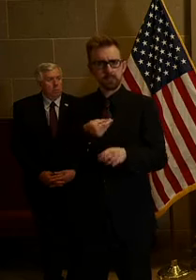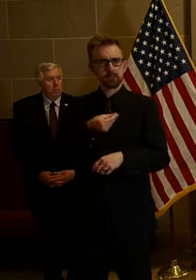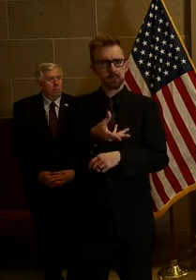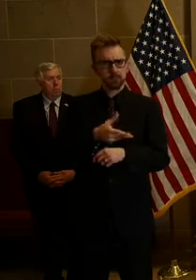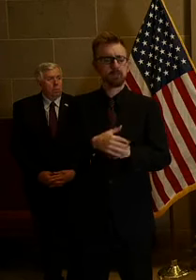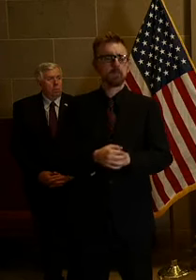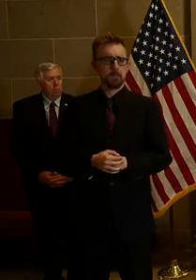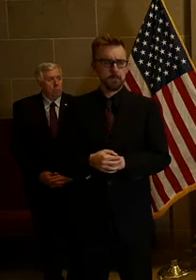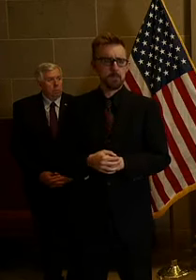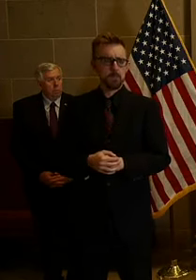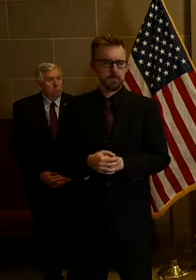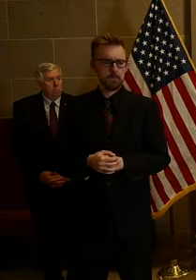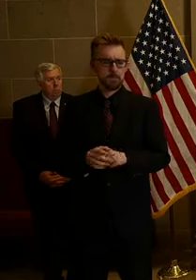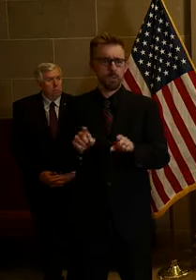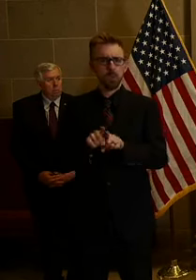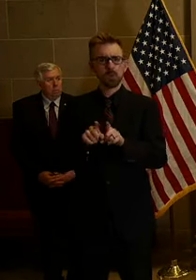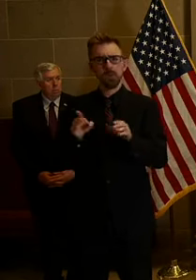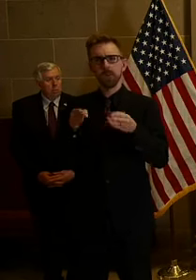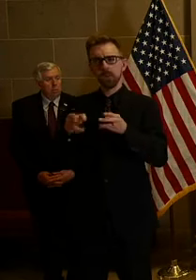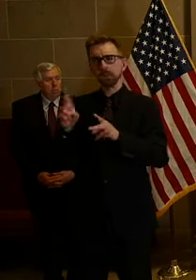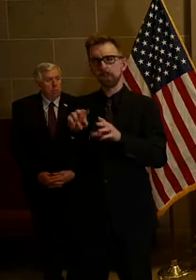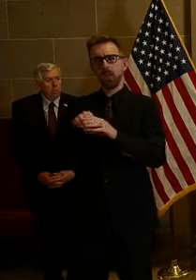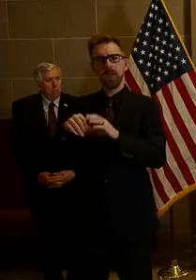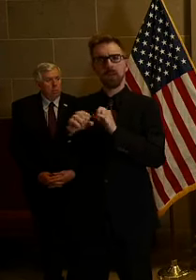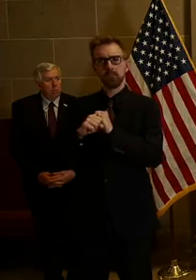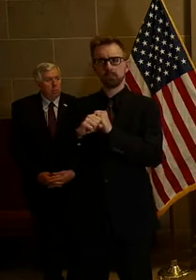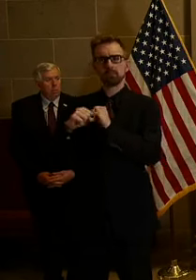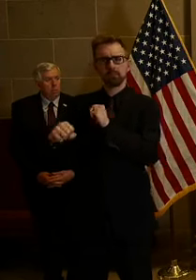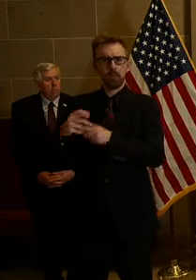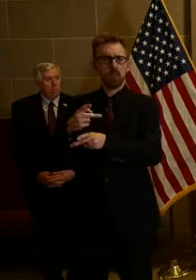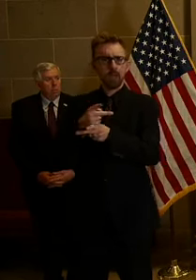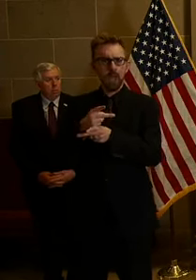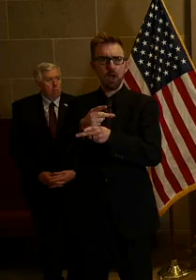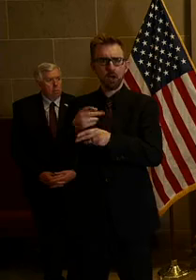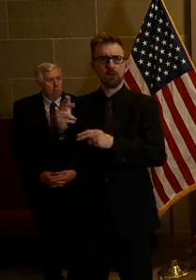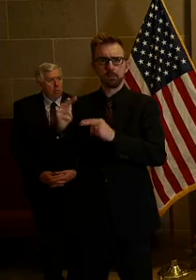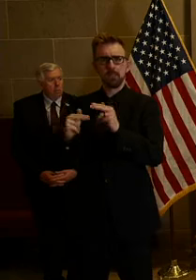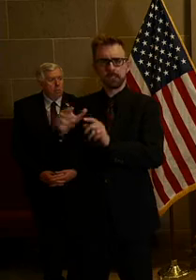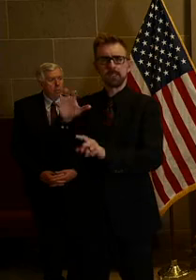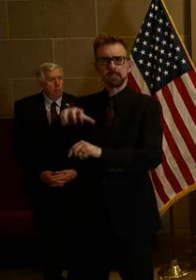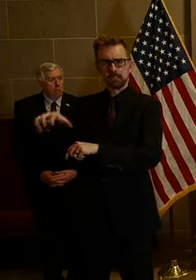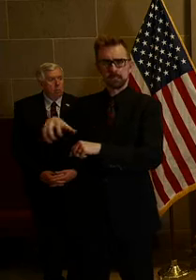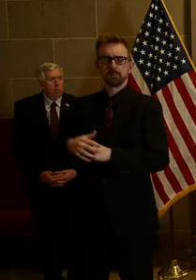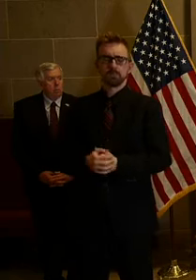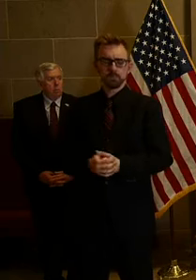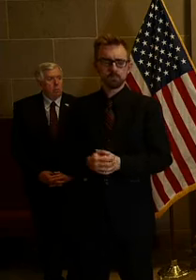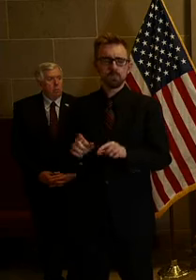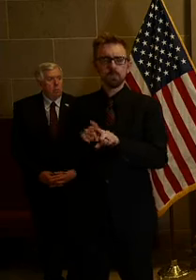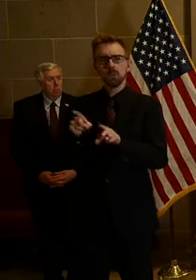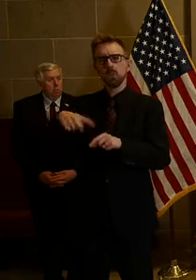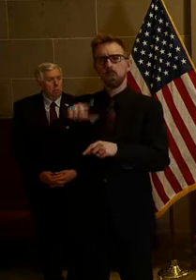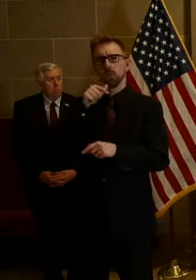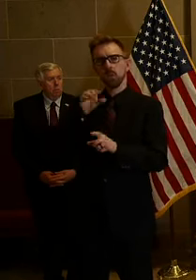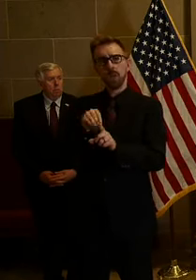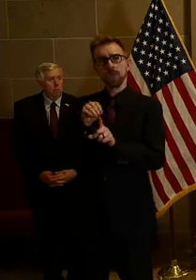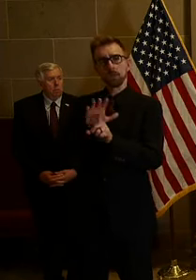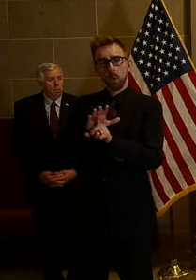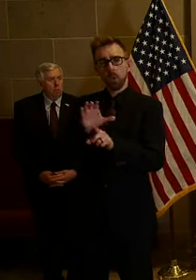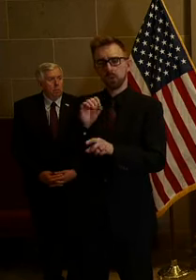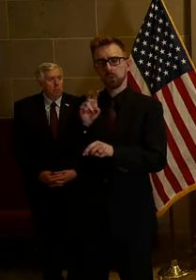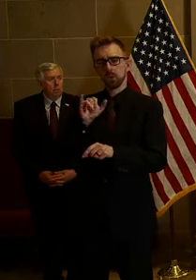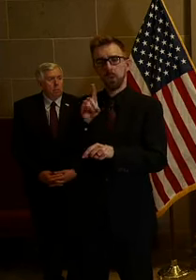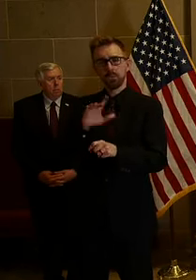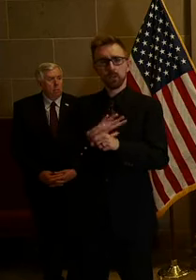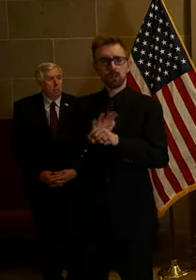people in long term care facilities and also those people who have been exposed to somebody with COVID-19